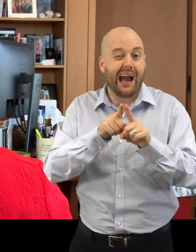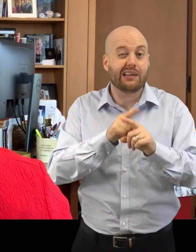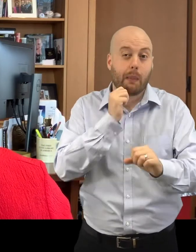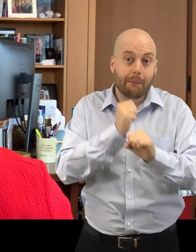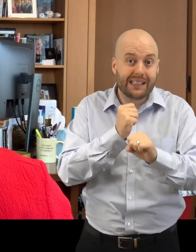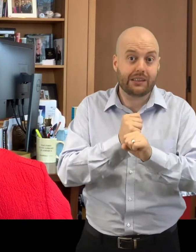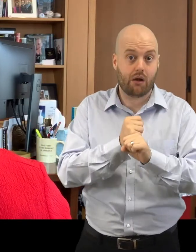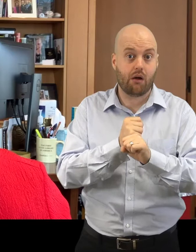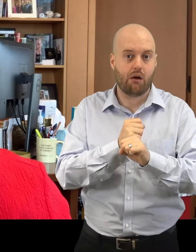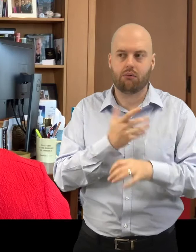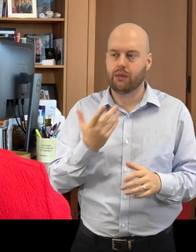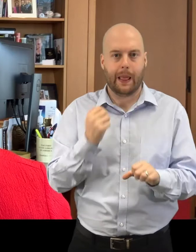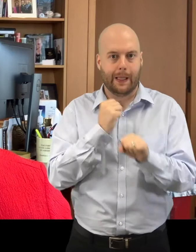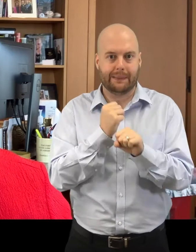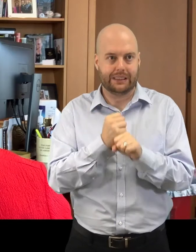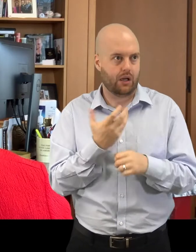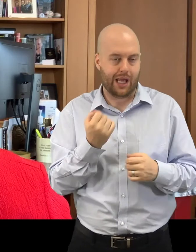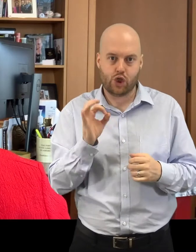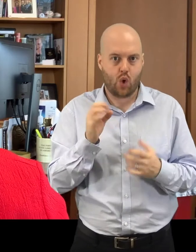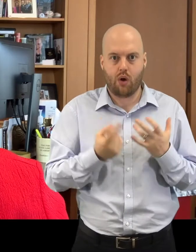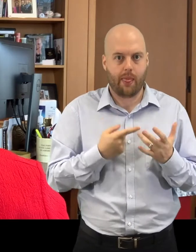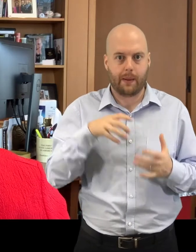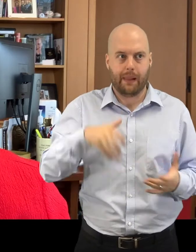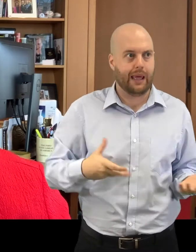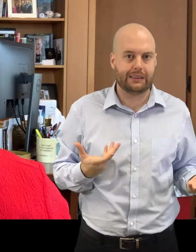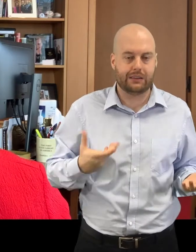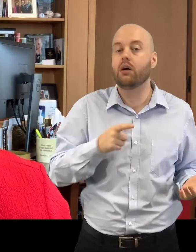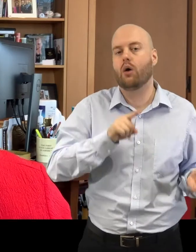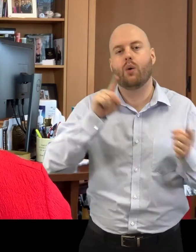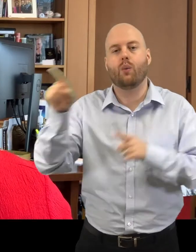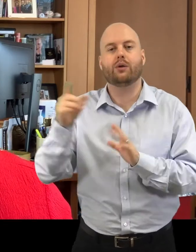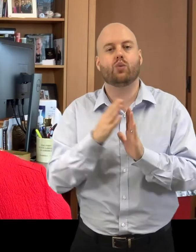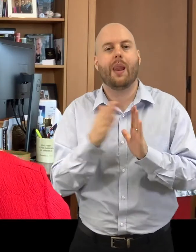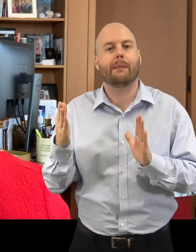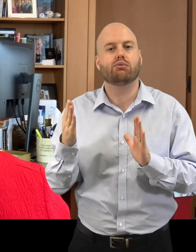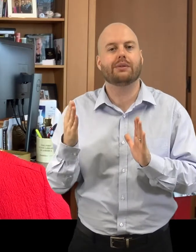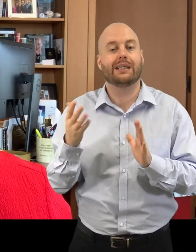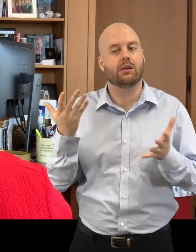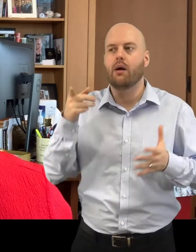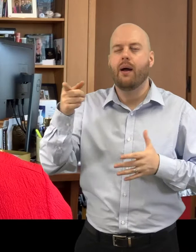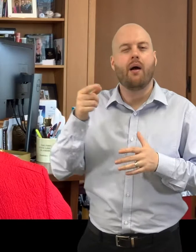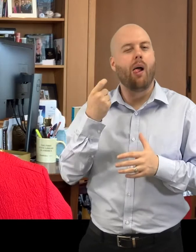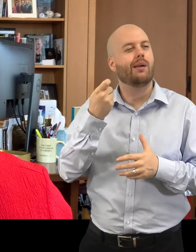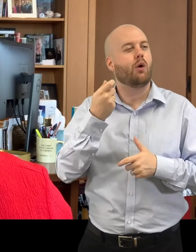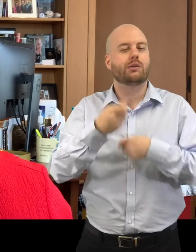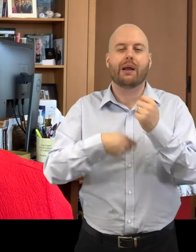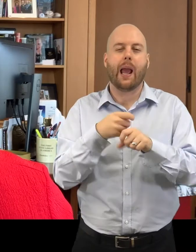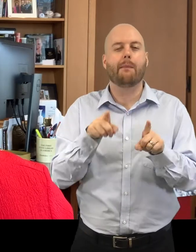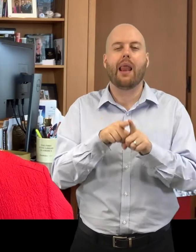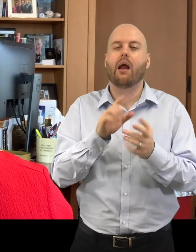media had no other place to go. And so the library became and maintained its position as a hub in a city